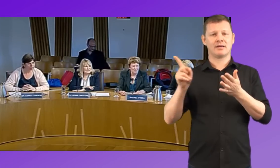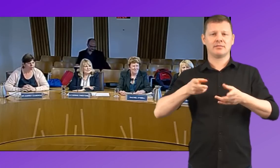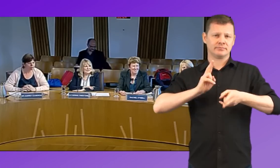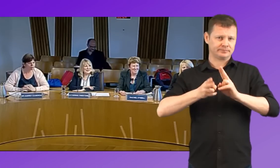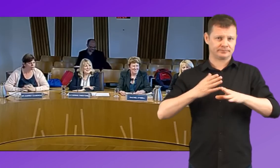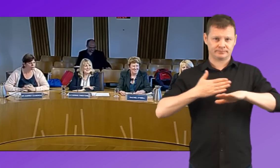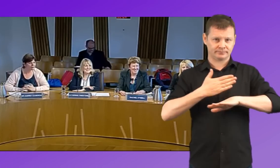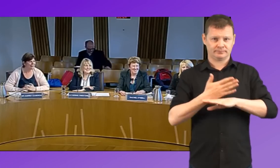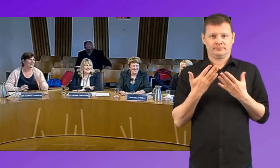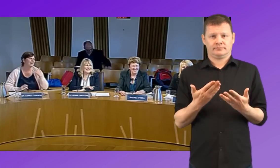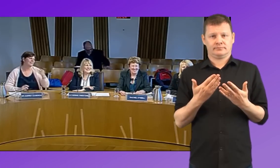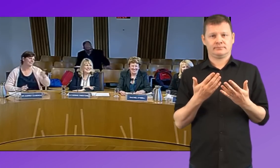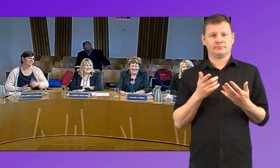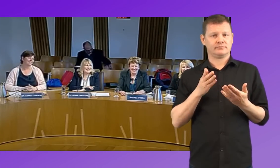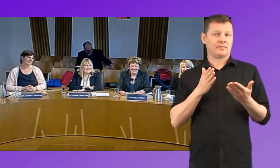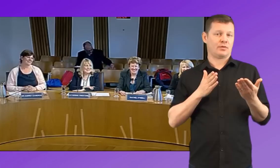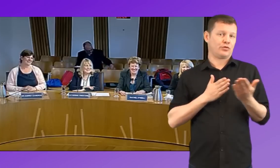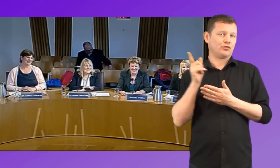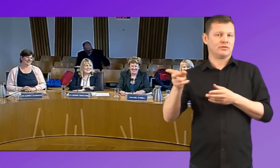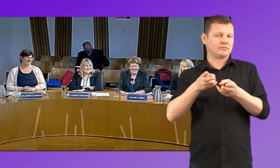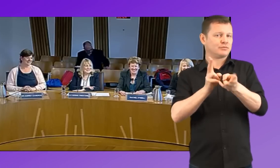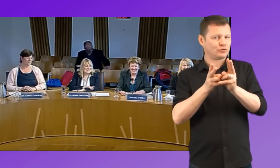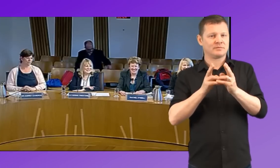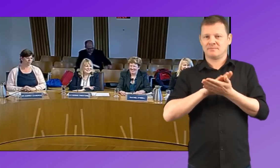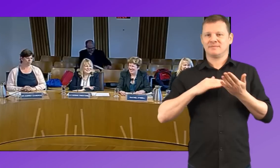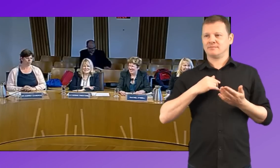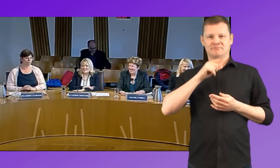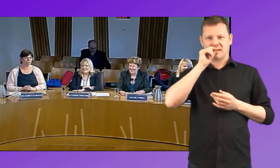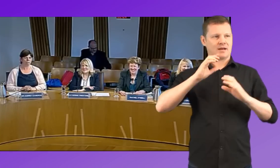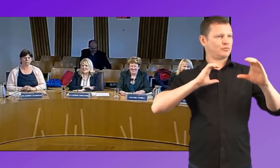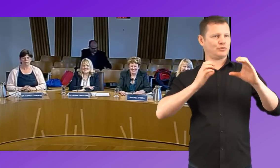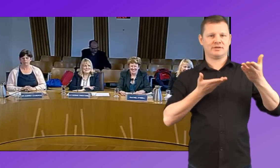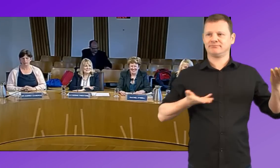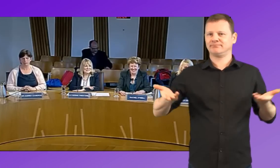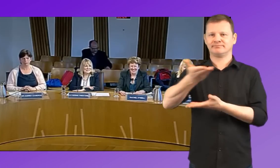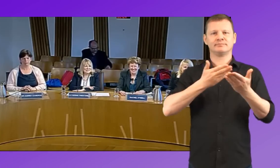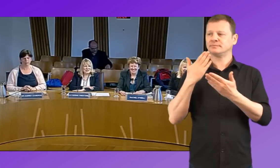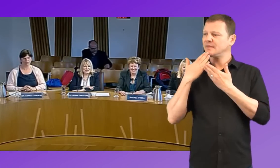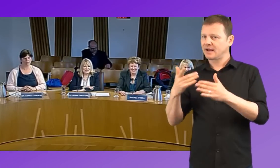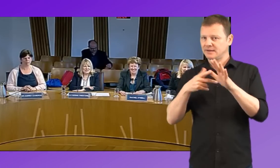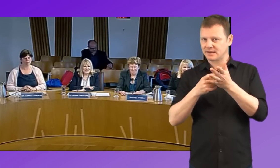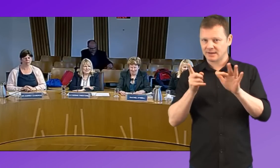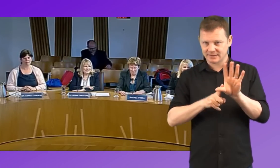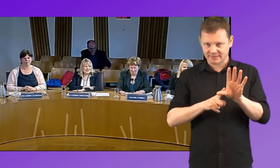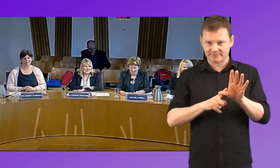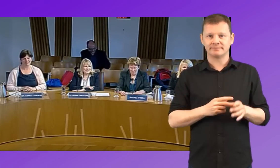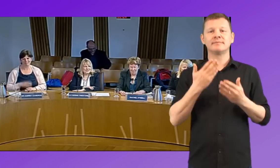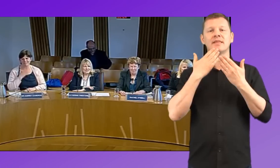for all his efforts. So it's through him that obviously we can do this so well. So thanks very much, Andy, and